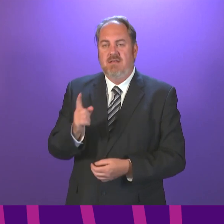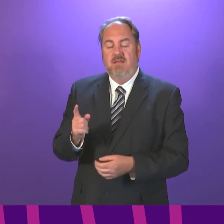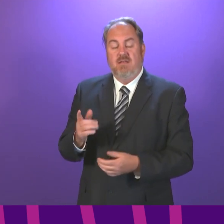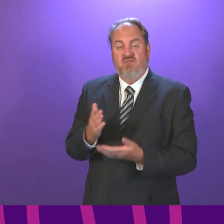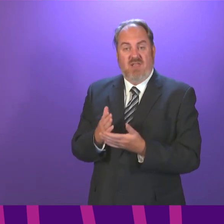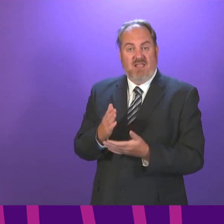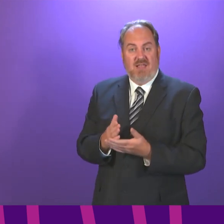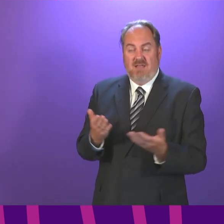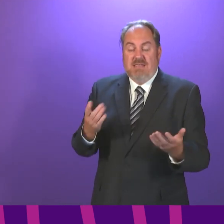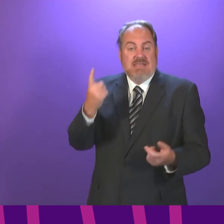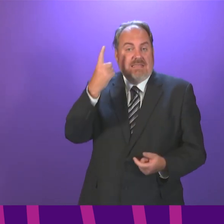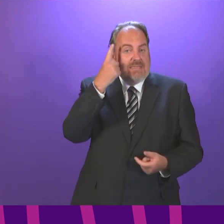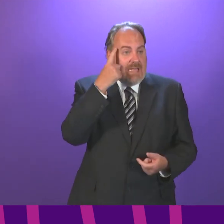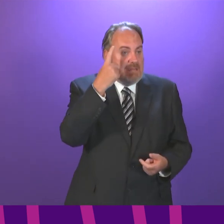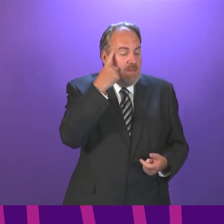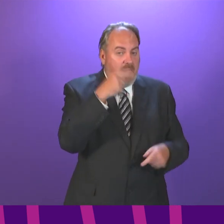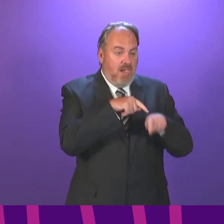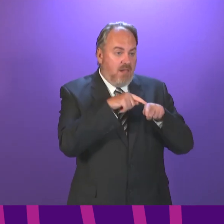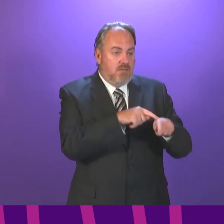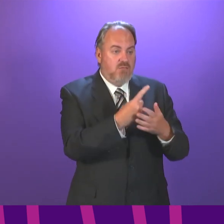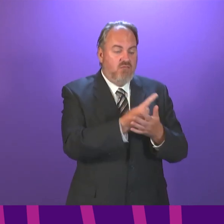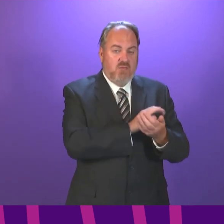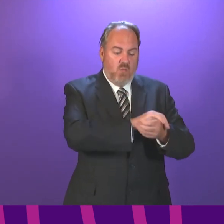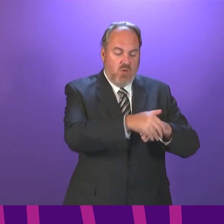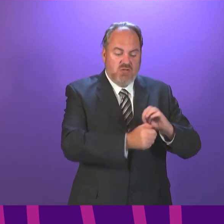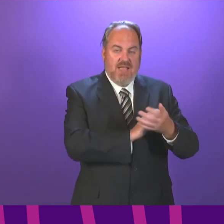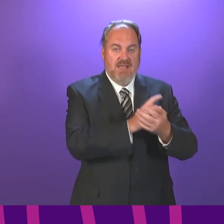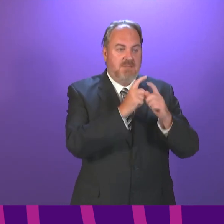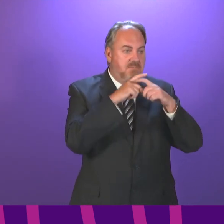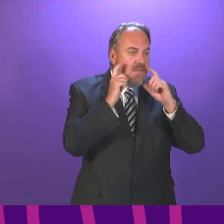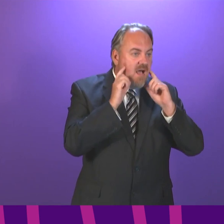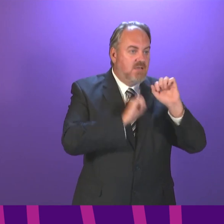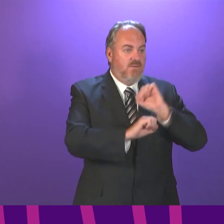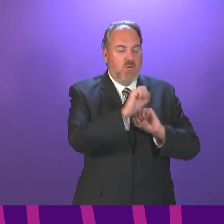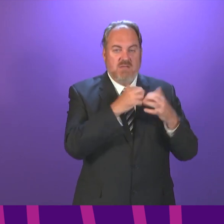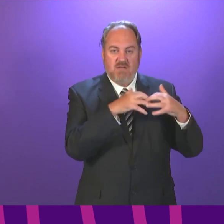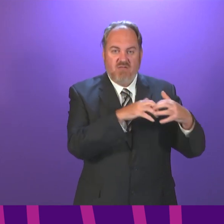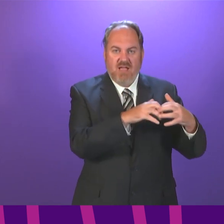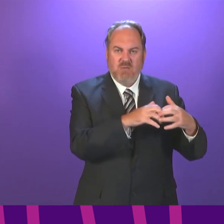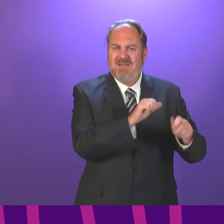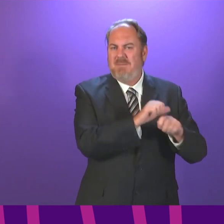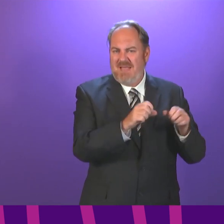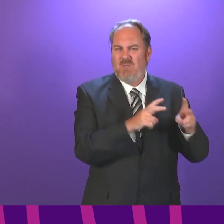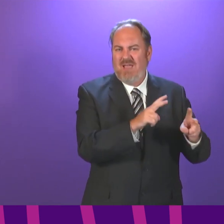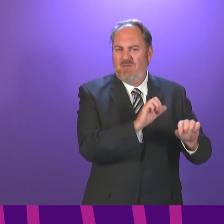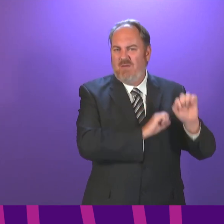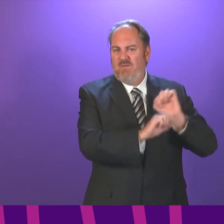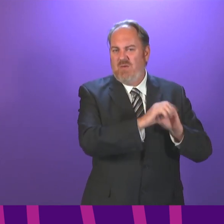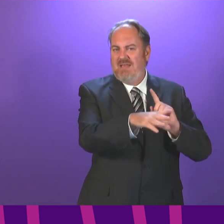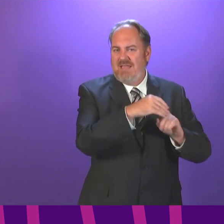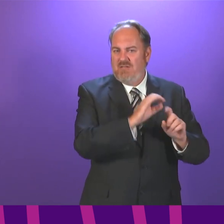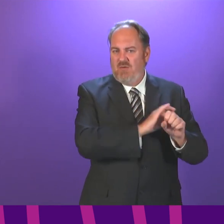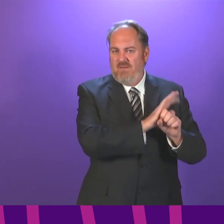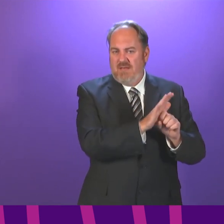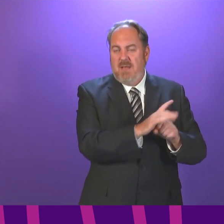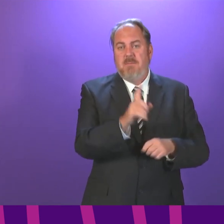sensible mitigations. I agree with that point, but I think there is a debate to be had about whether in some venues that are